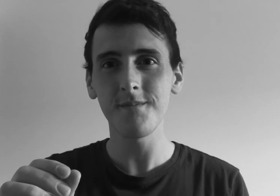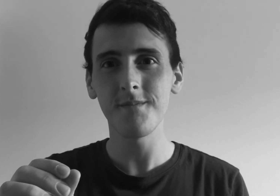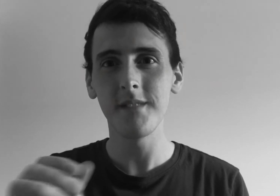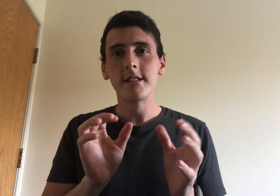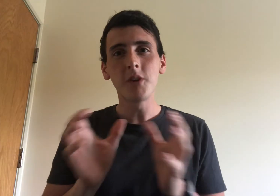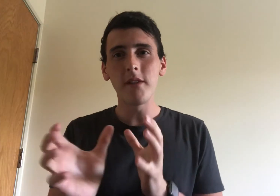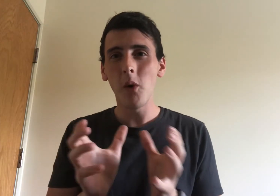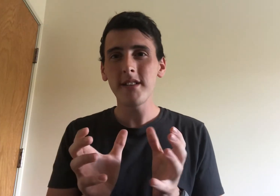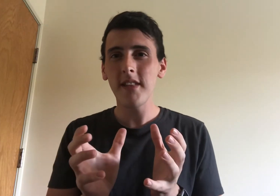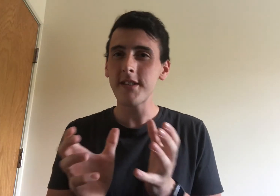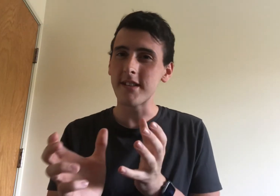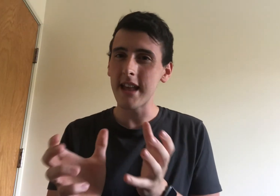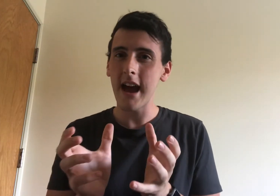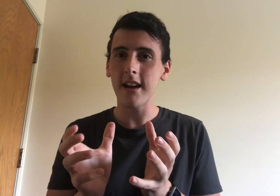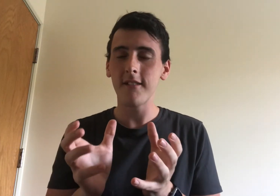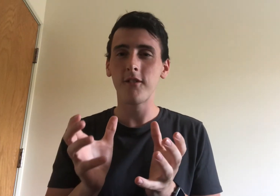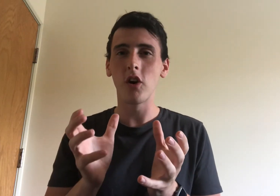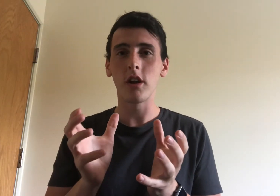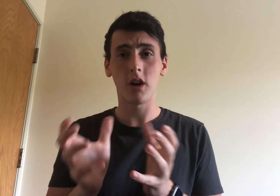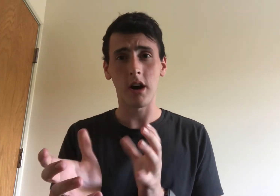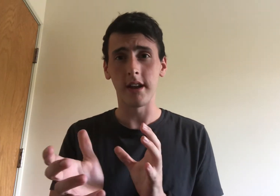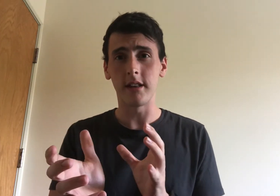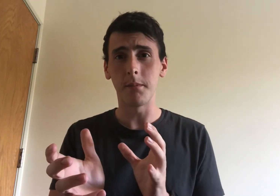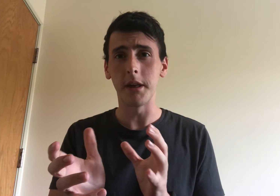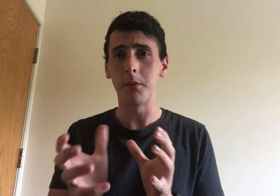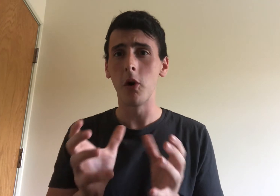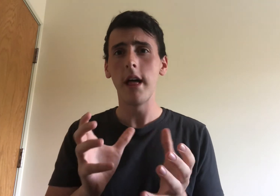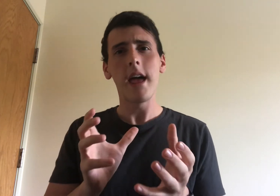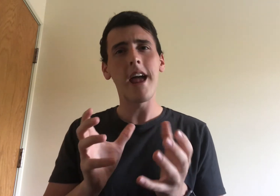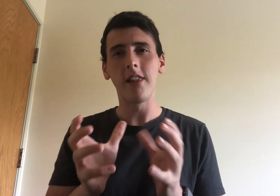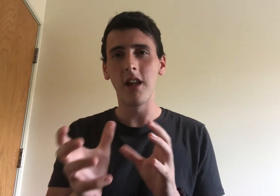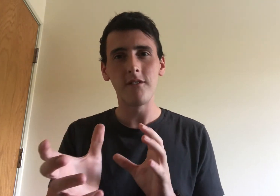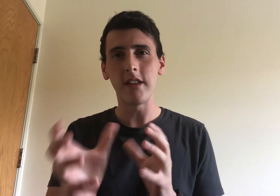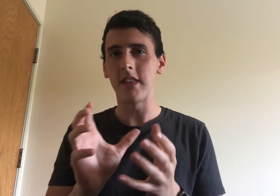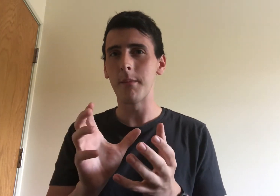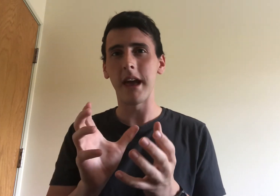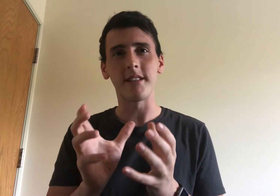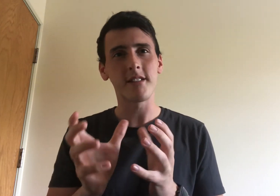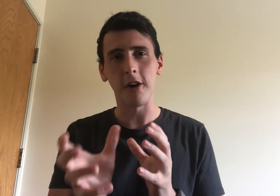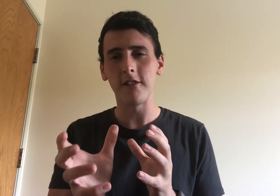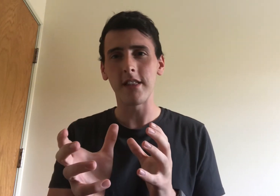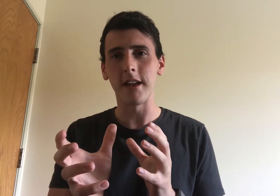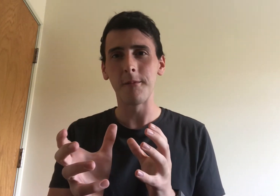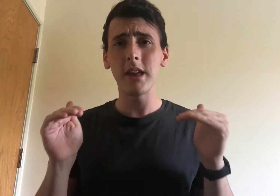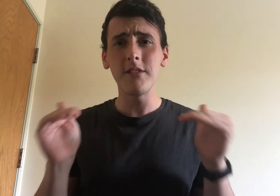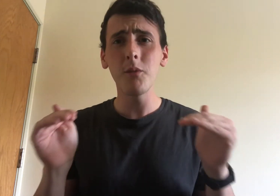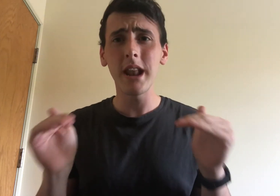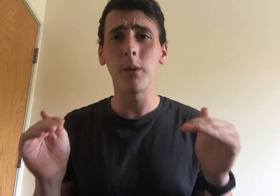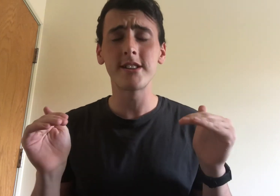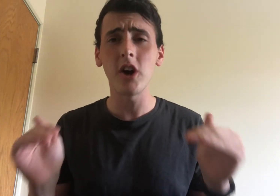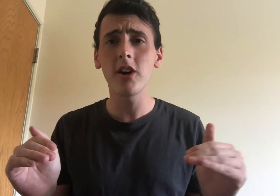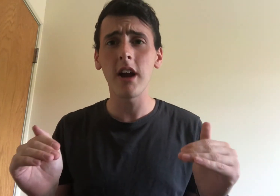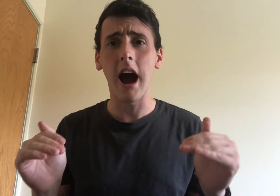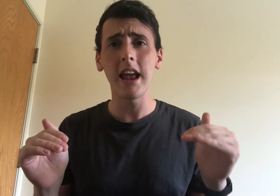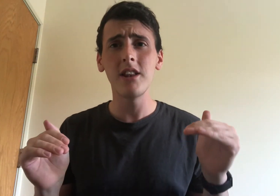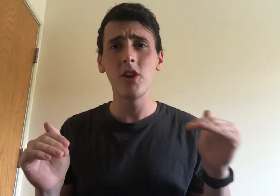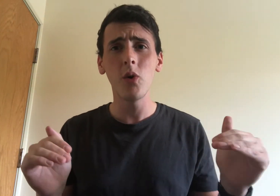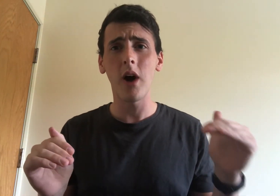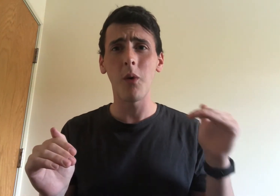So I've always had this knack for talking to people and loving them and serving them. Even when I was younger, I knew I